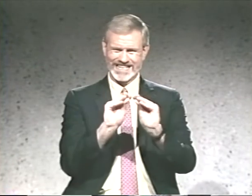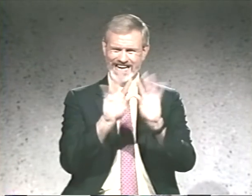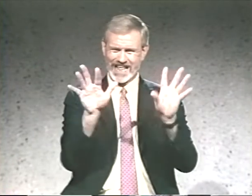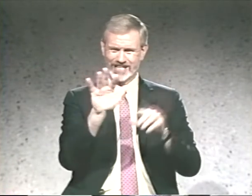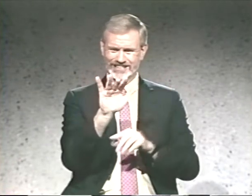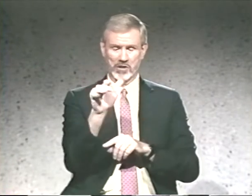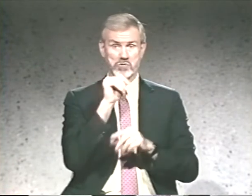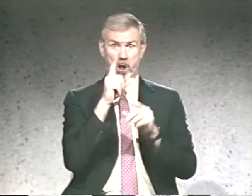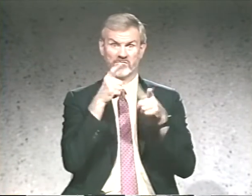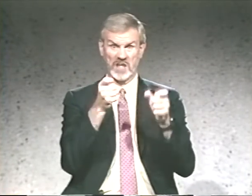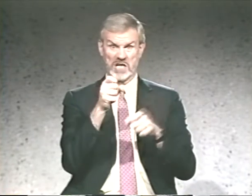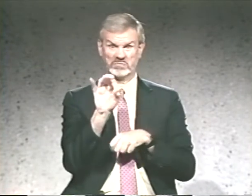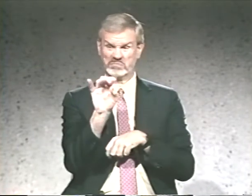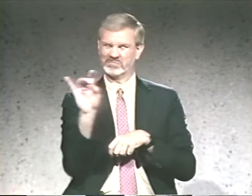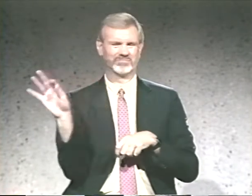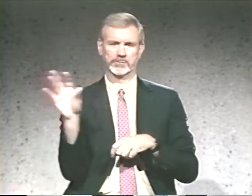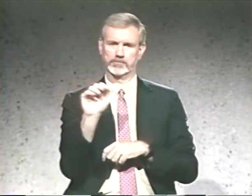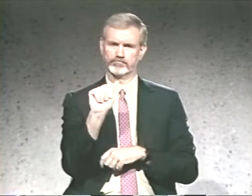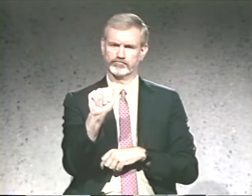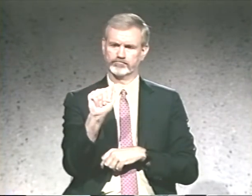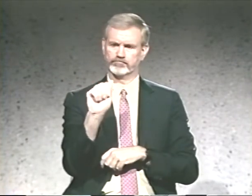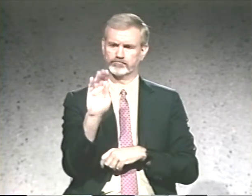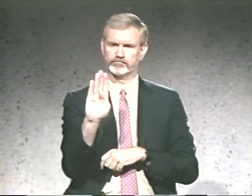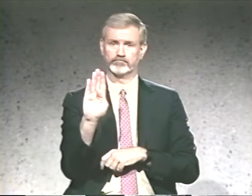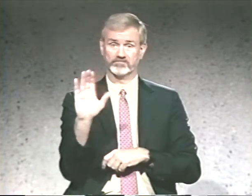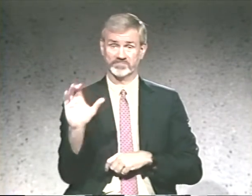to form the letters clearly, rather than quickly.